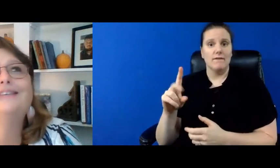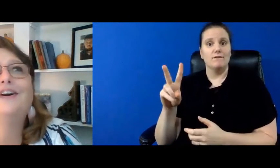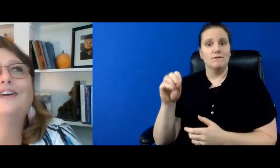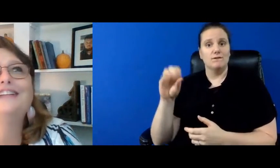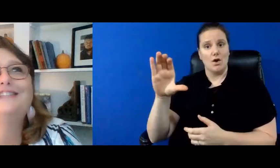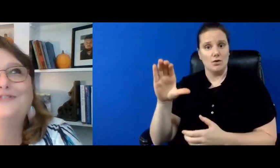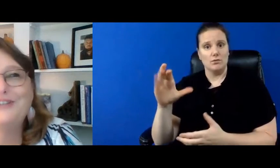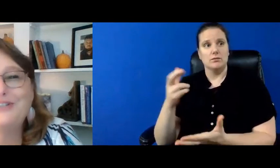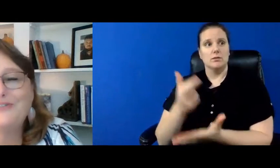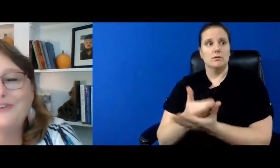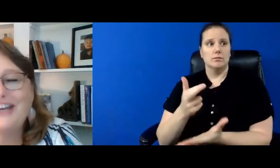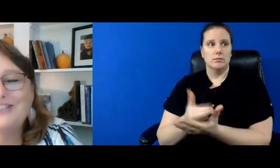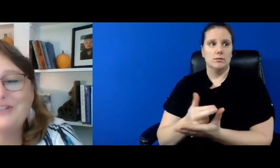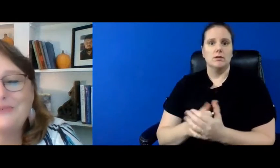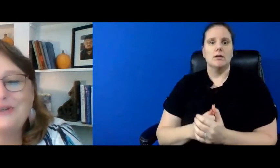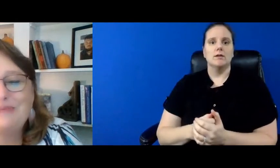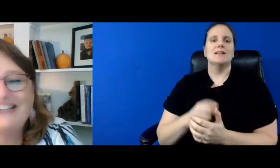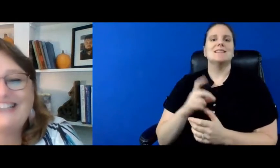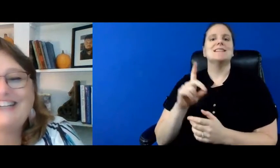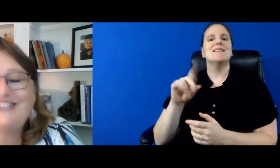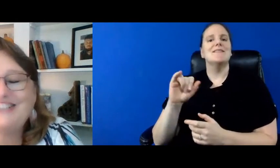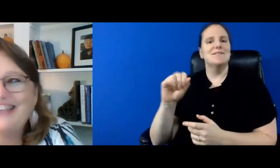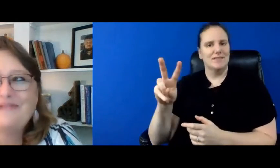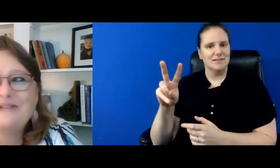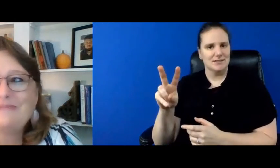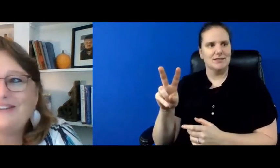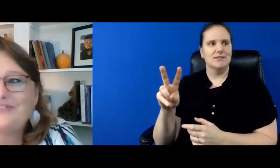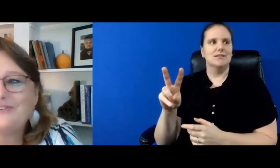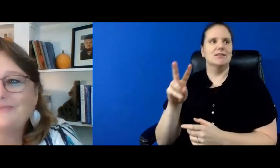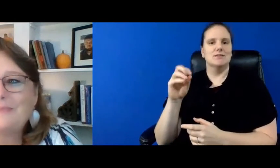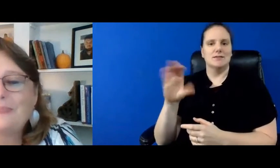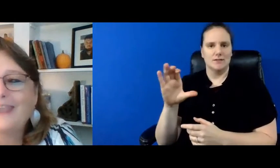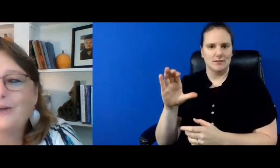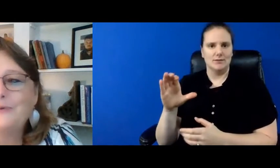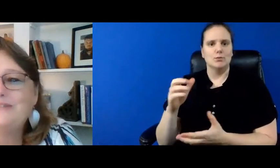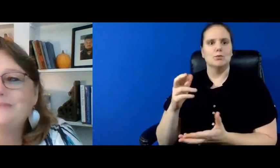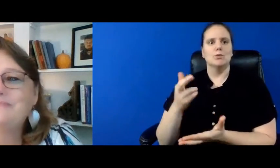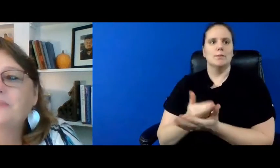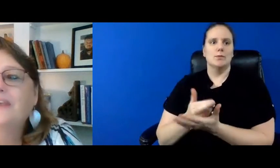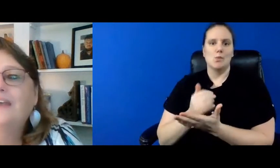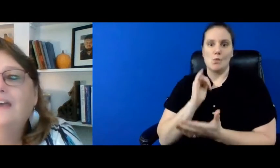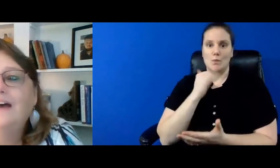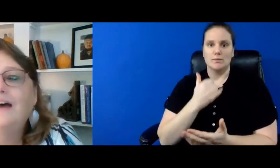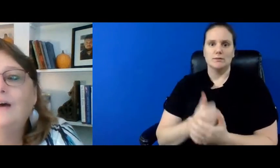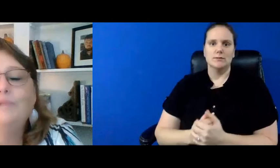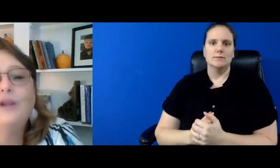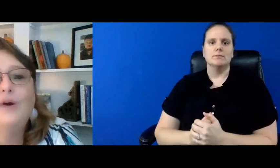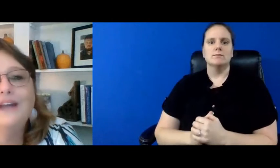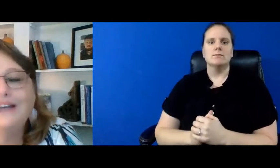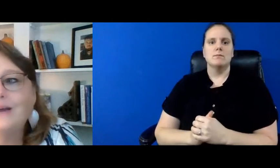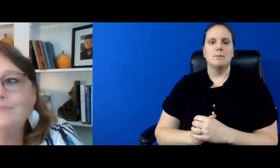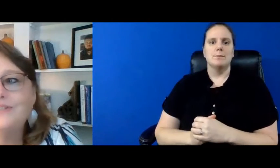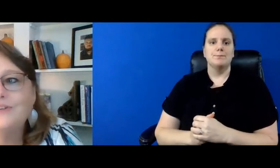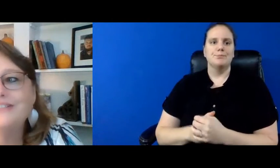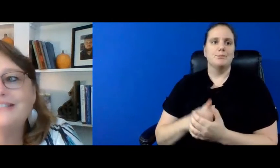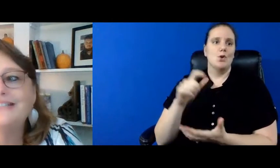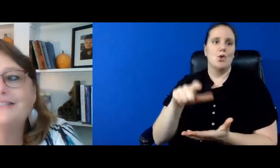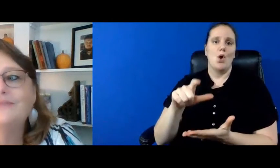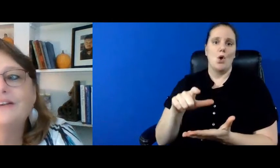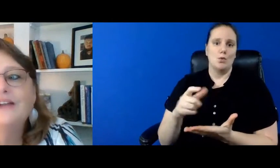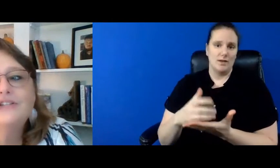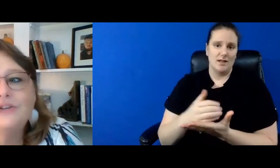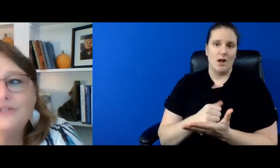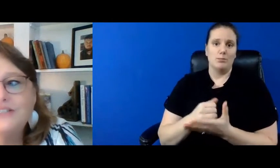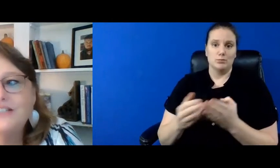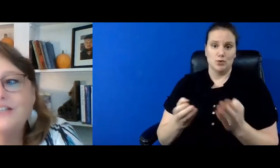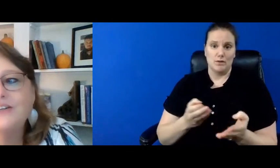sorry it's division of vocational rehabilitation that was a major oops um low income services